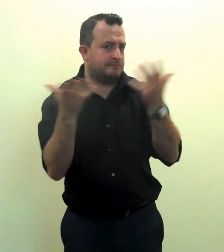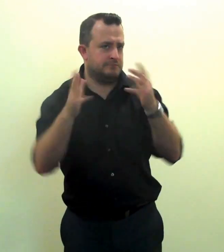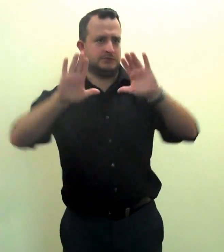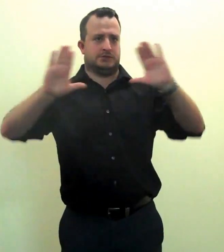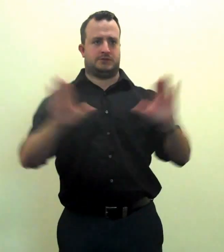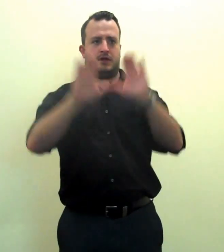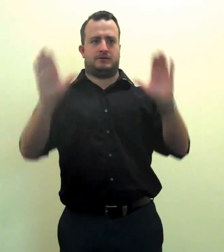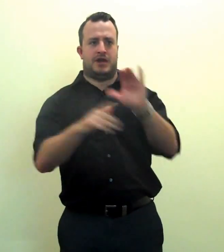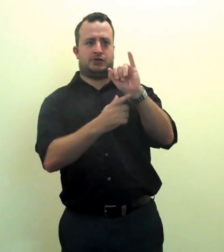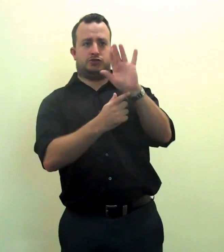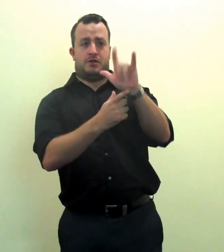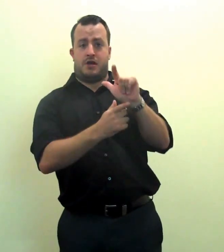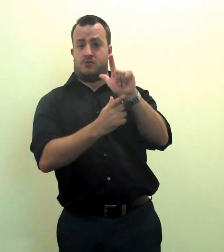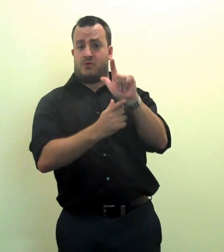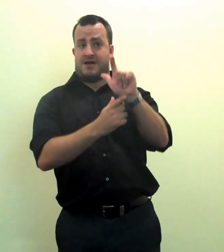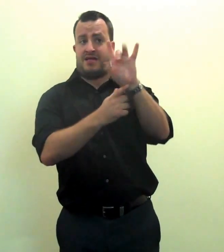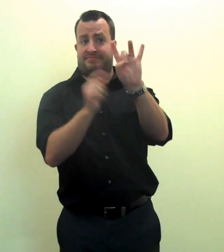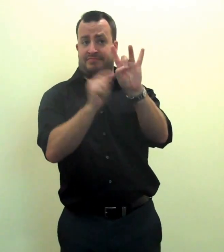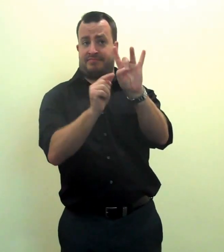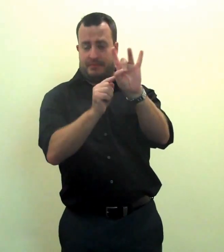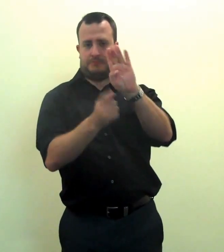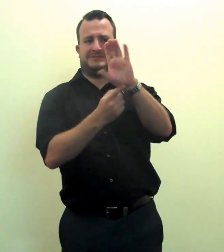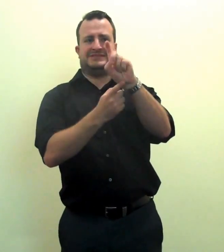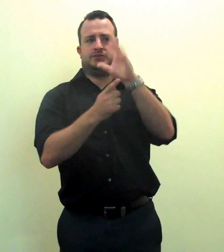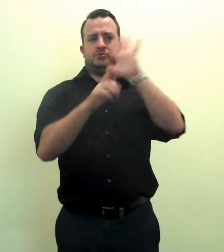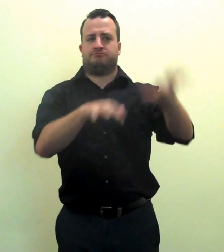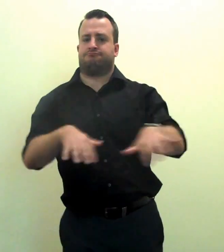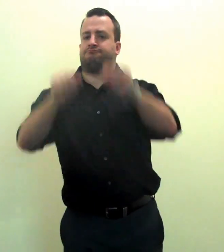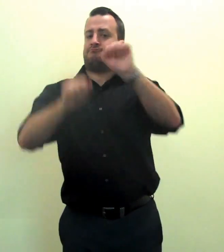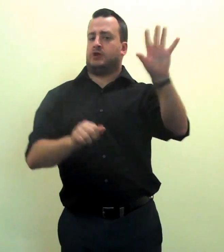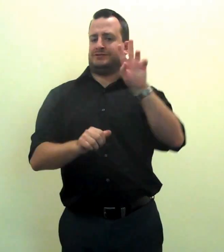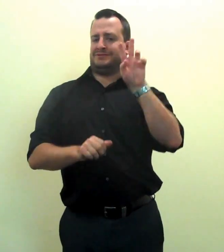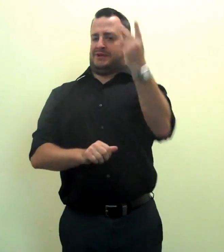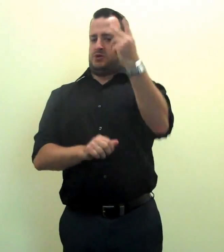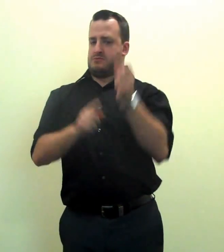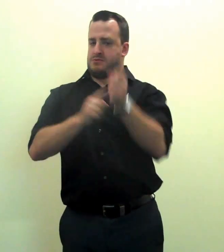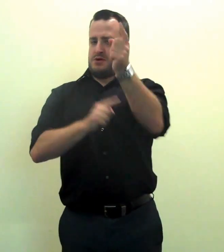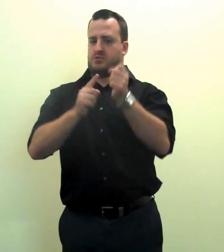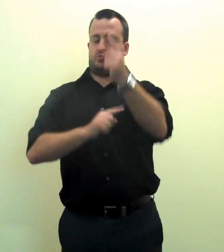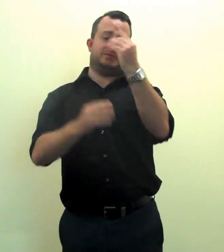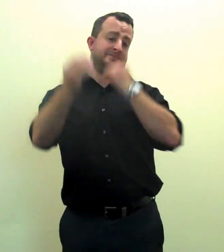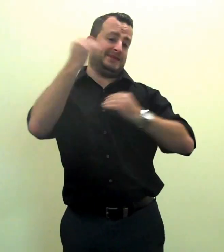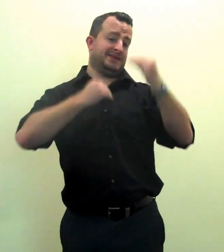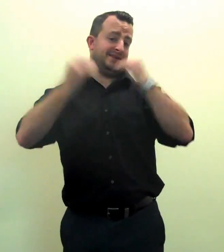On Sunday, July 28th, the BCD will host their second annual picnic.